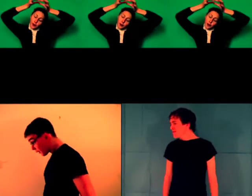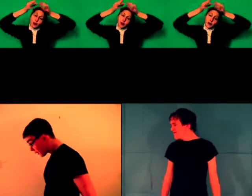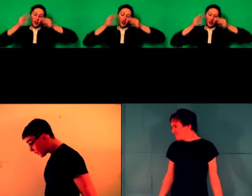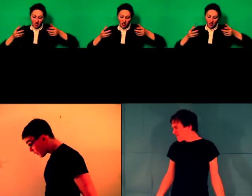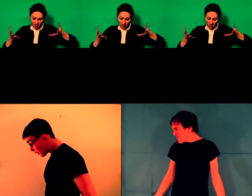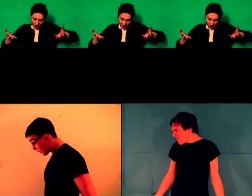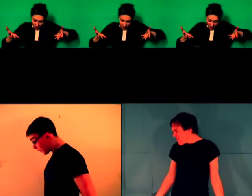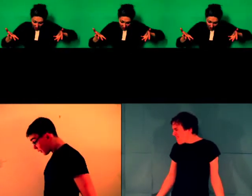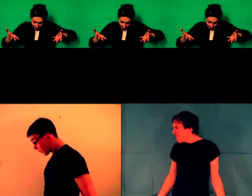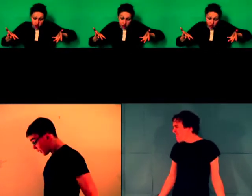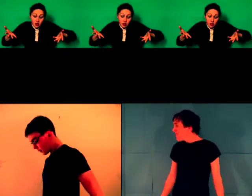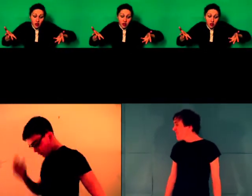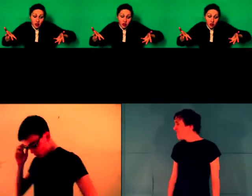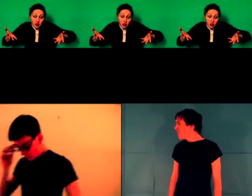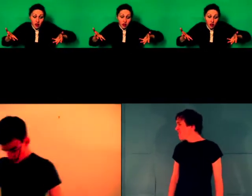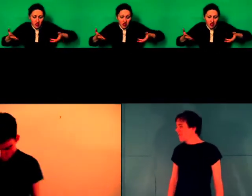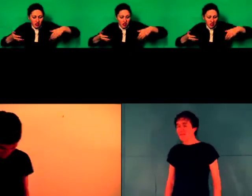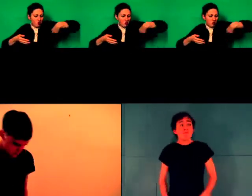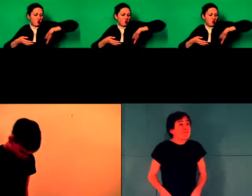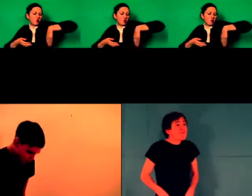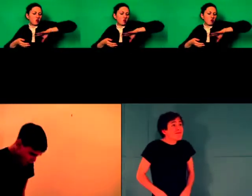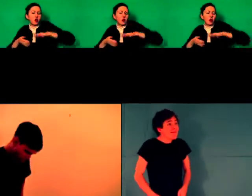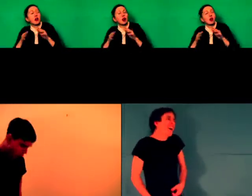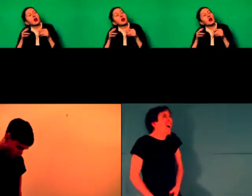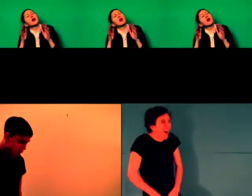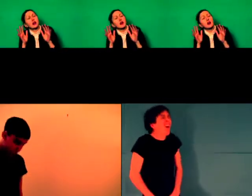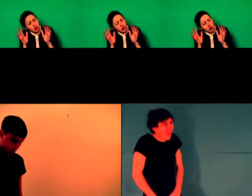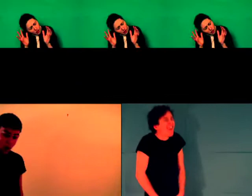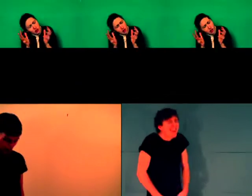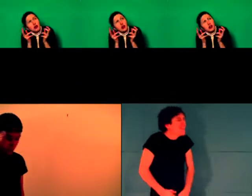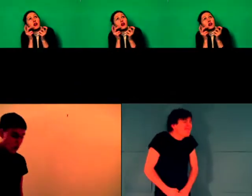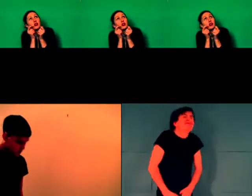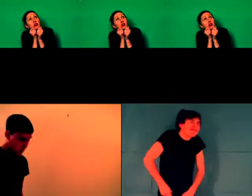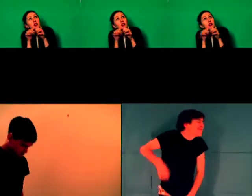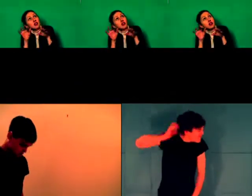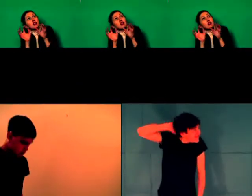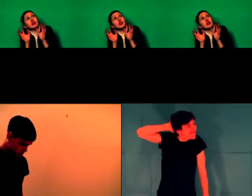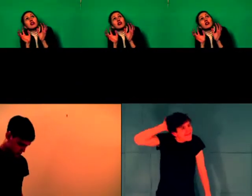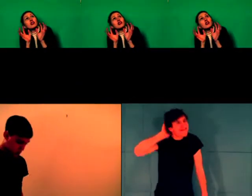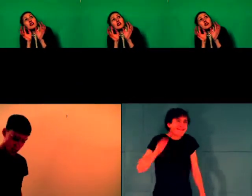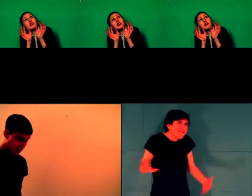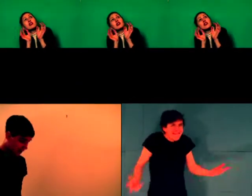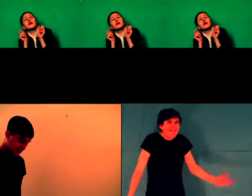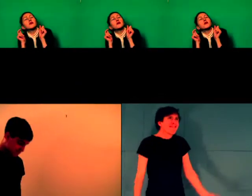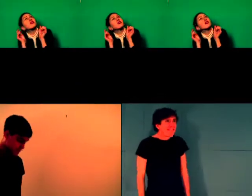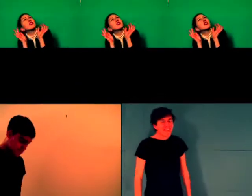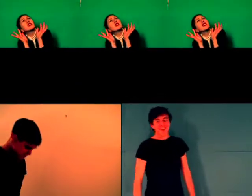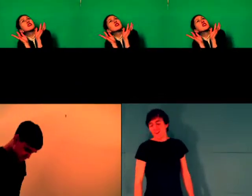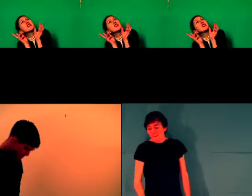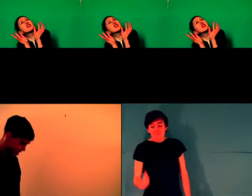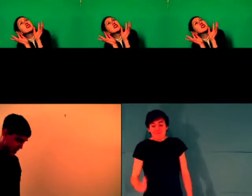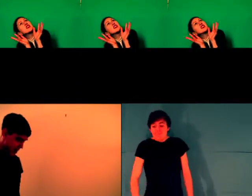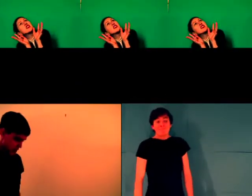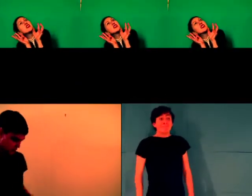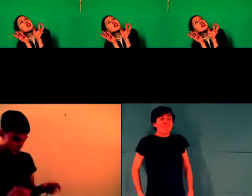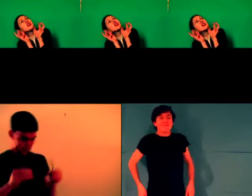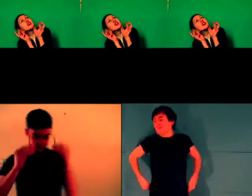Haven't you got a job lined up in the bank? Oh, yeah, yeah, yeah. Starting July, I just thought, you know, maybe plan B.